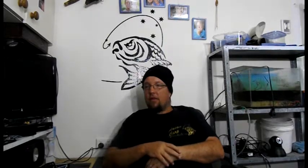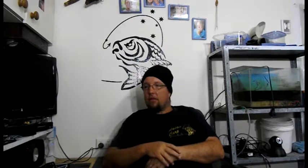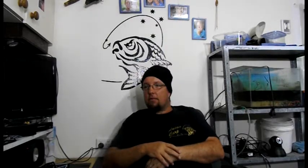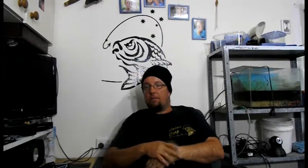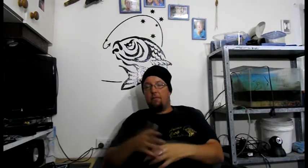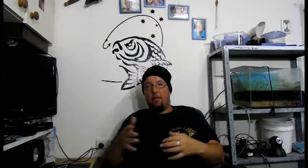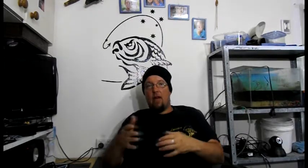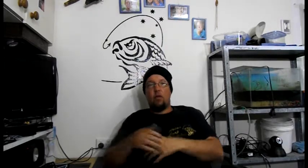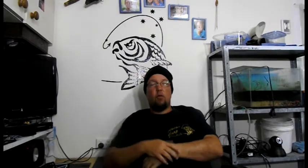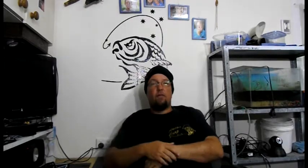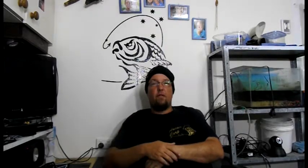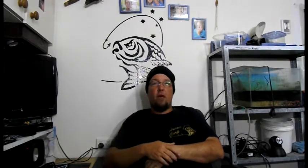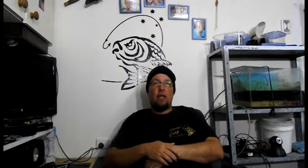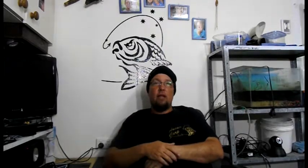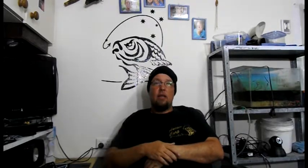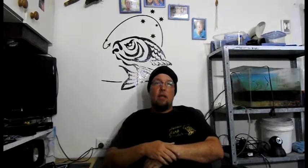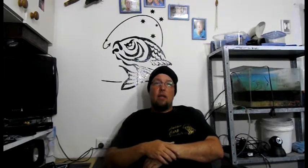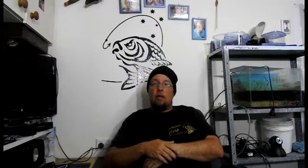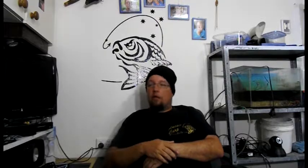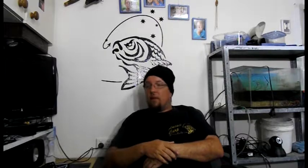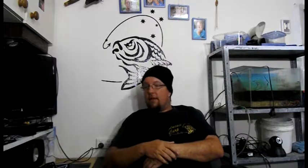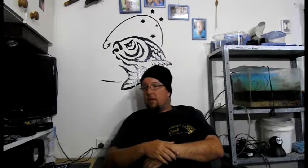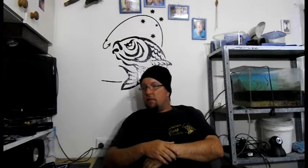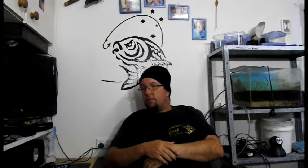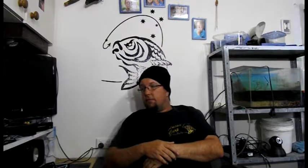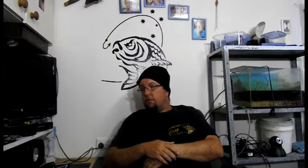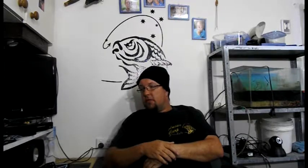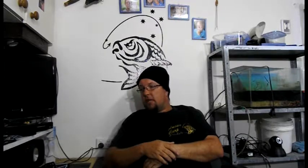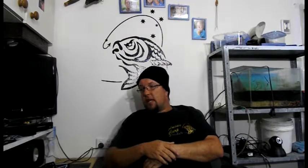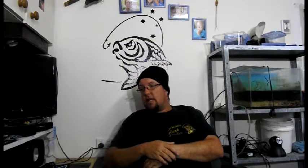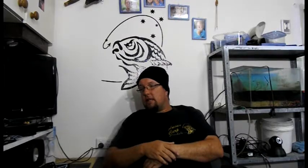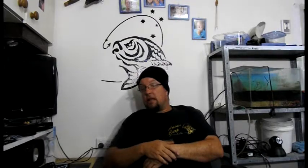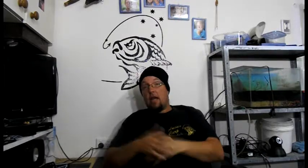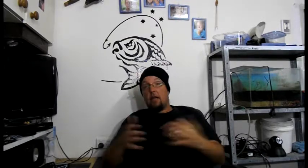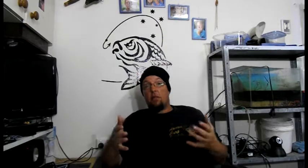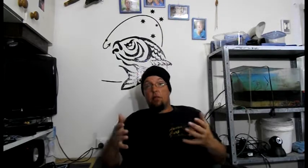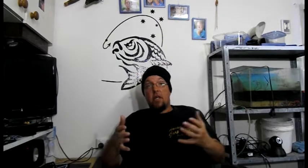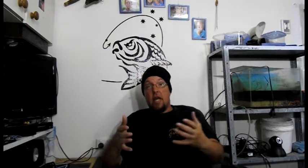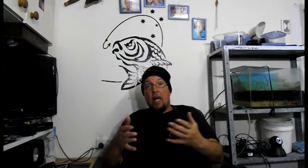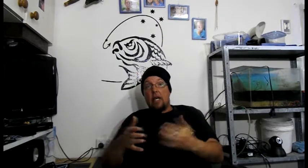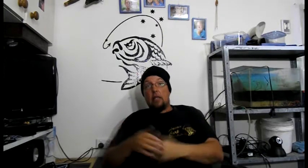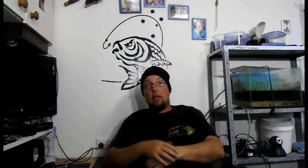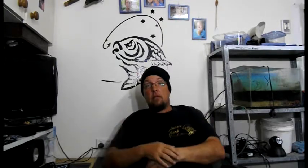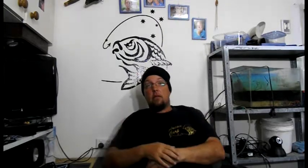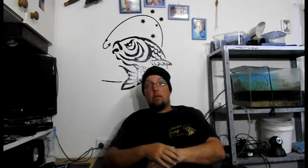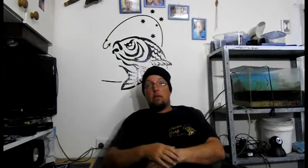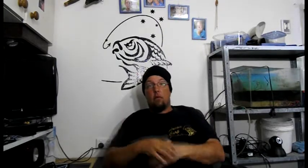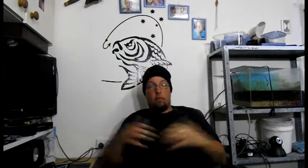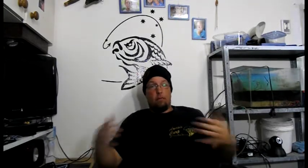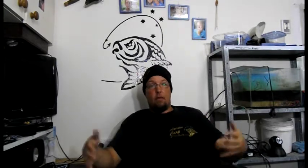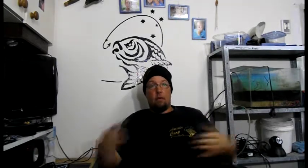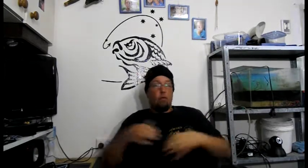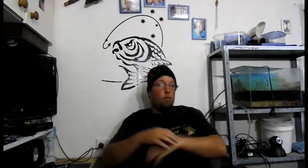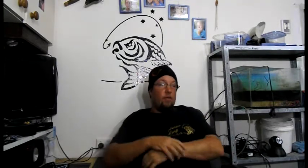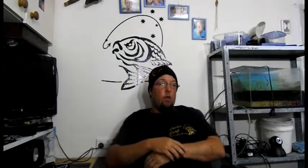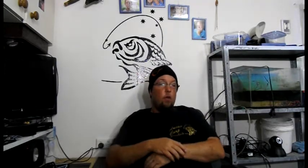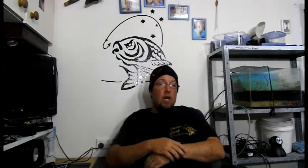a good fight, rather than sucking in three days or within a week,